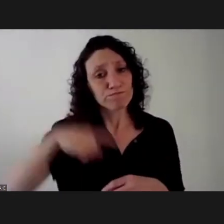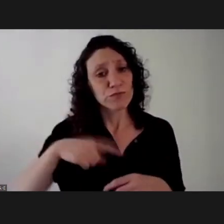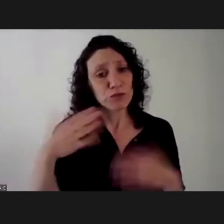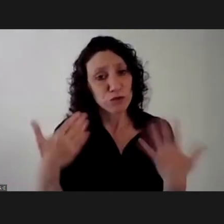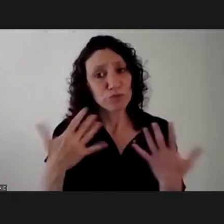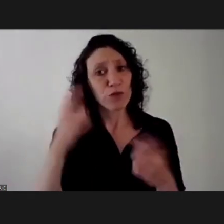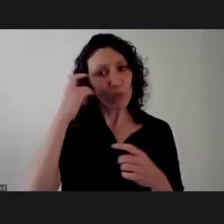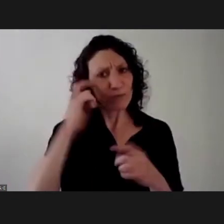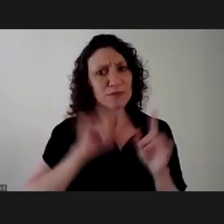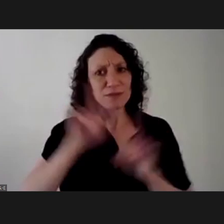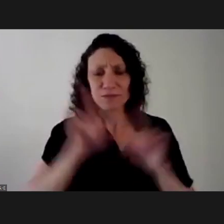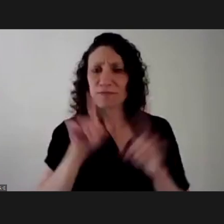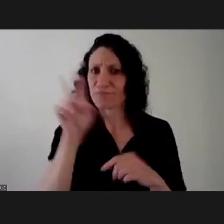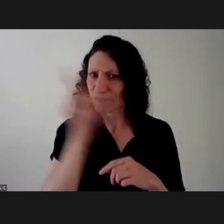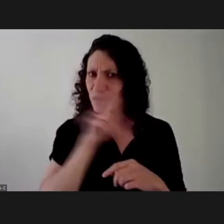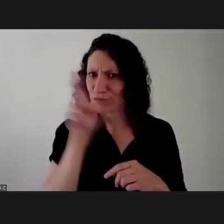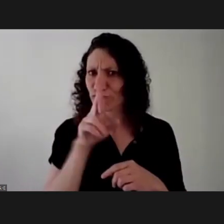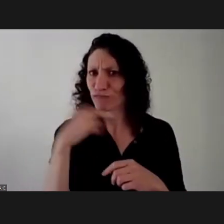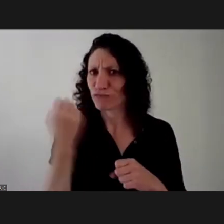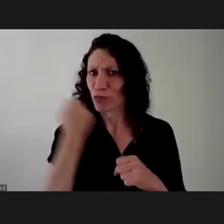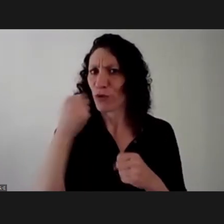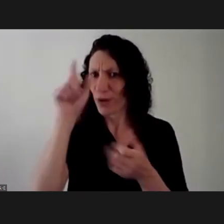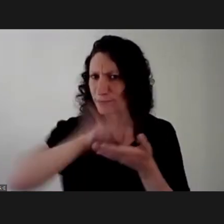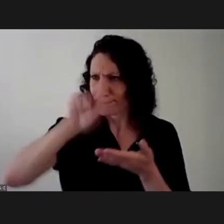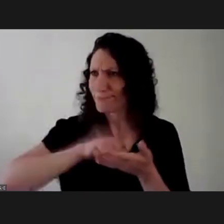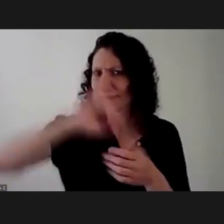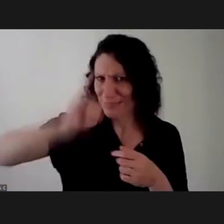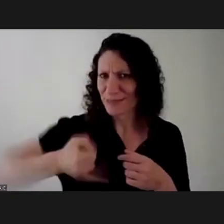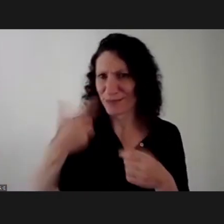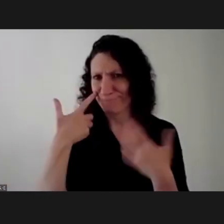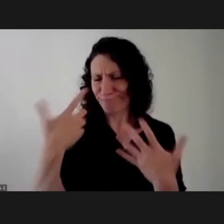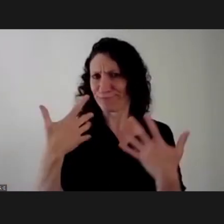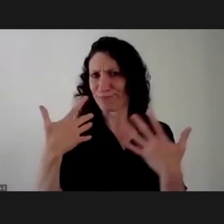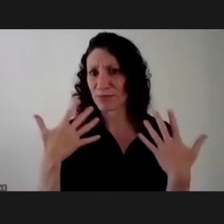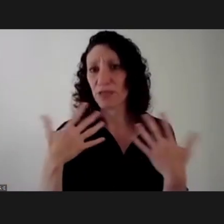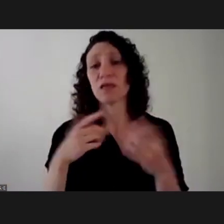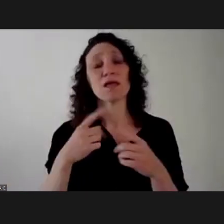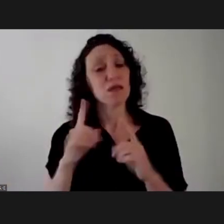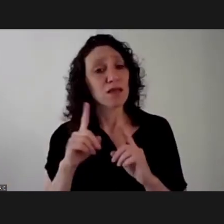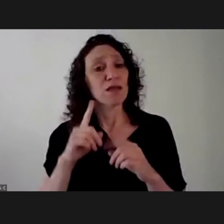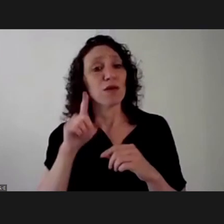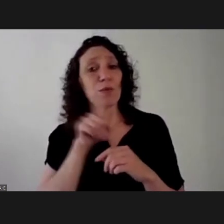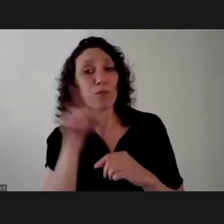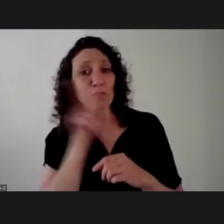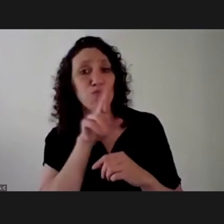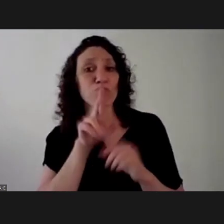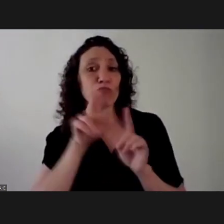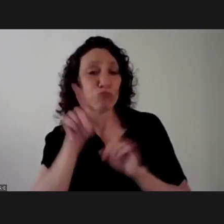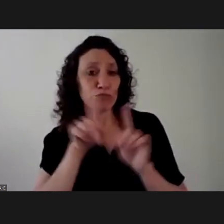anyone, we can embrace the legacy of Siegfried Fakawar and others. But Maya